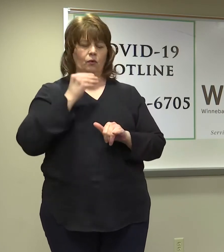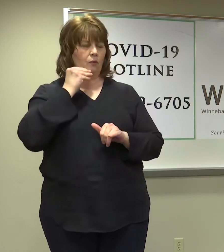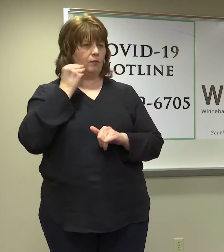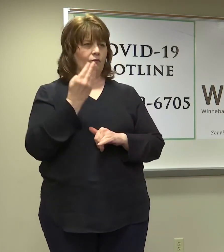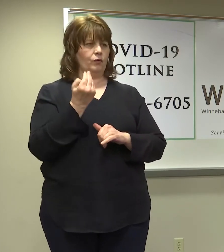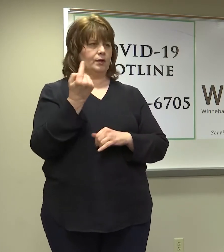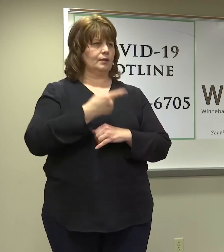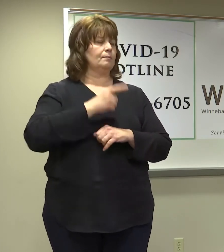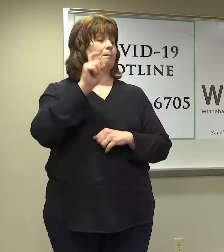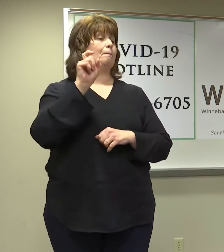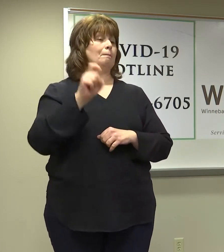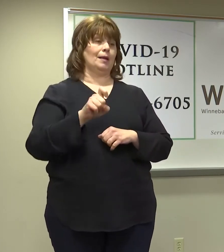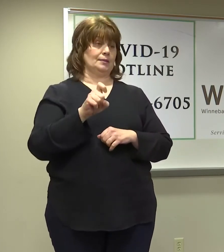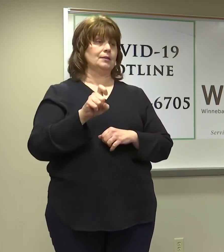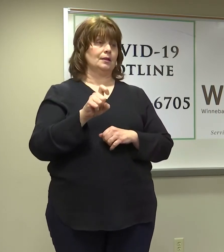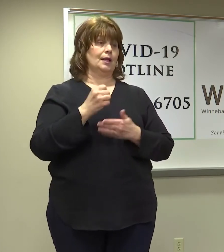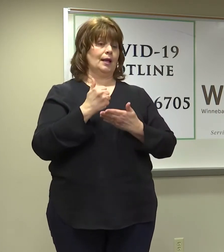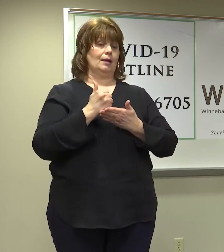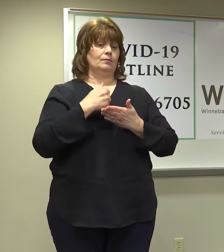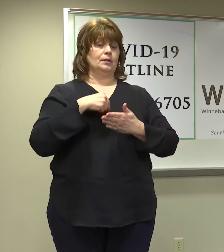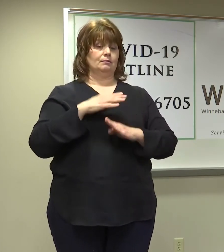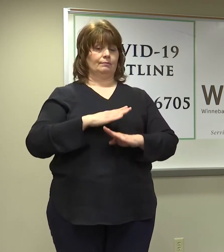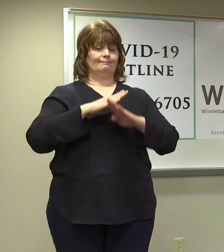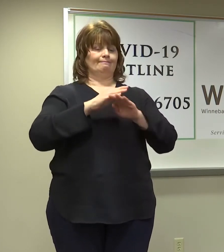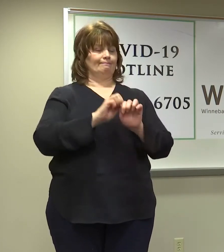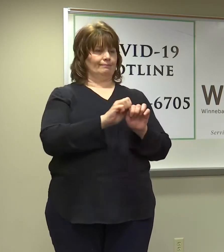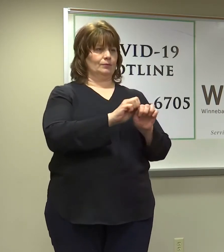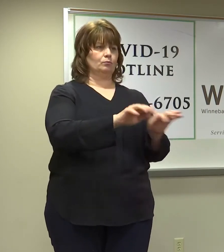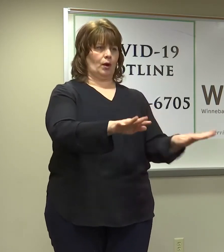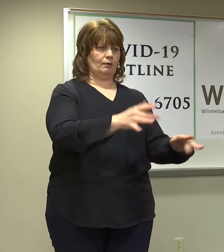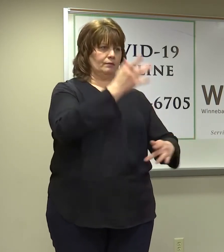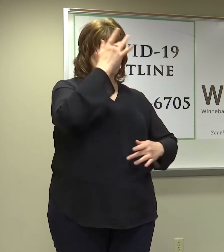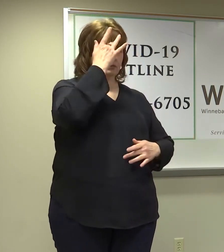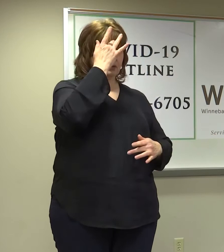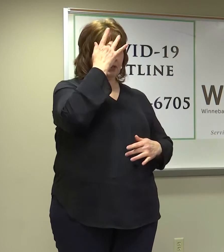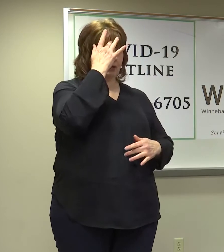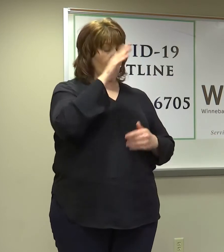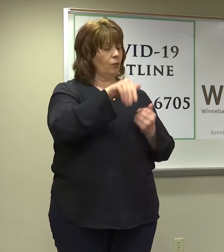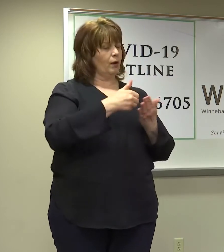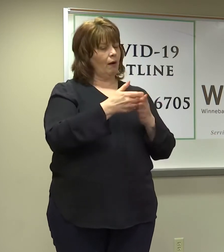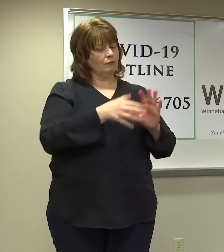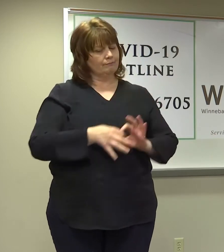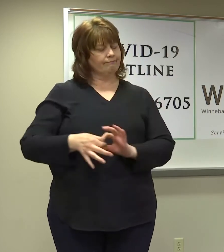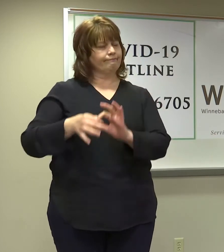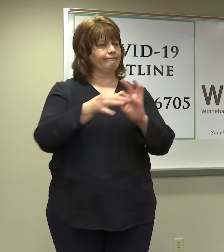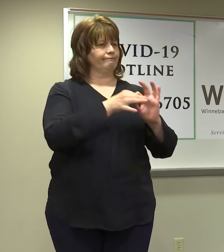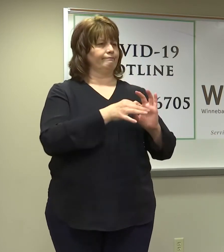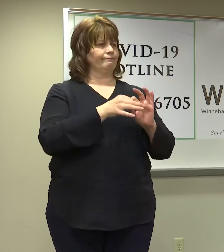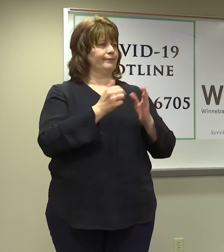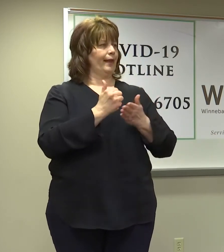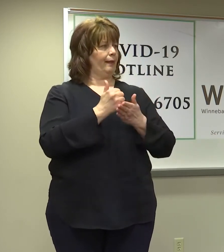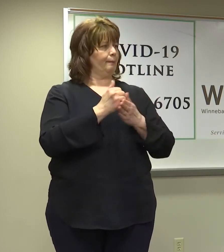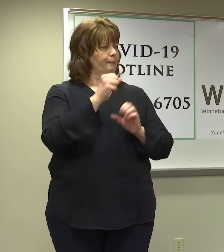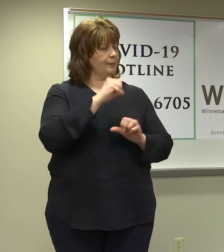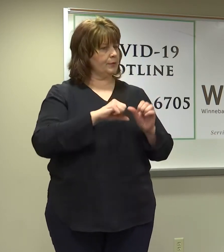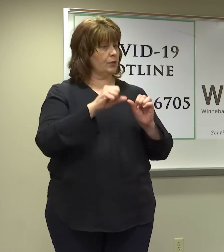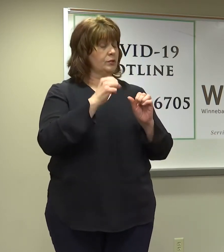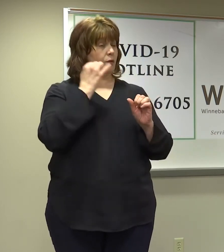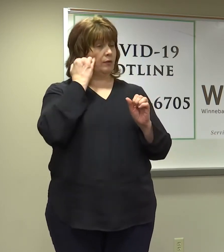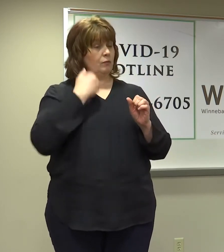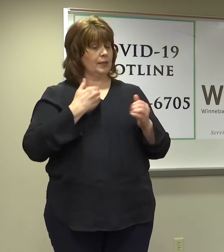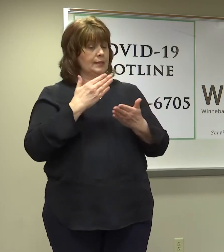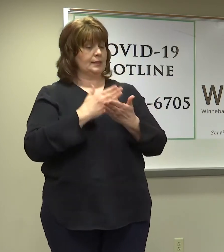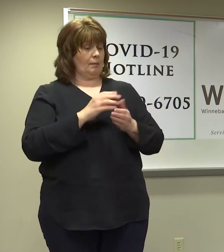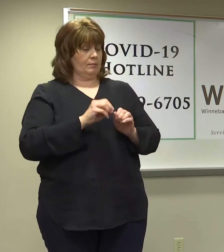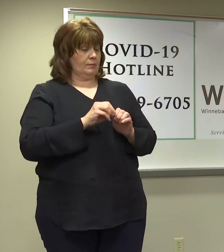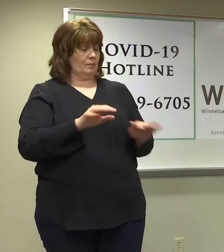you know, stem some of the transmission that we have. The idea being that we are all in this together. And the sooner that we can stop some of